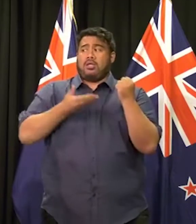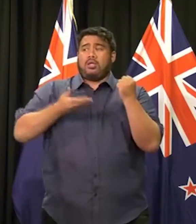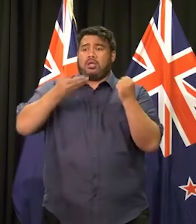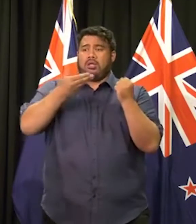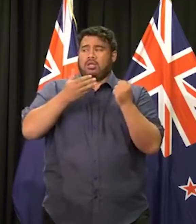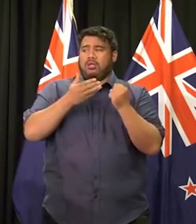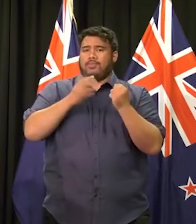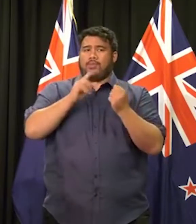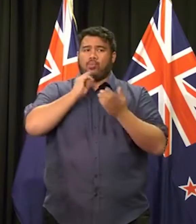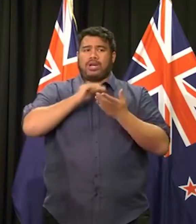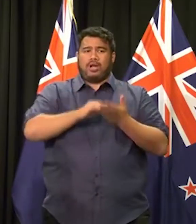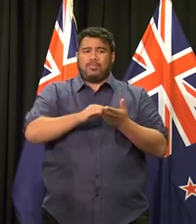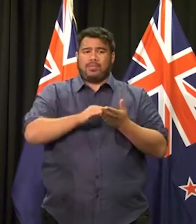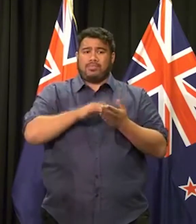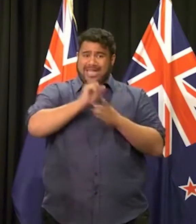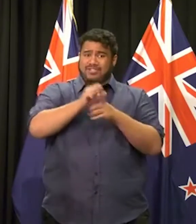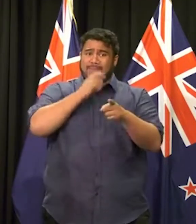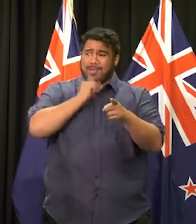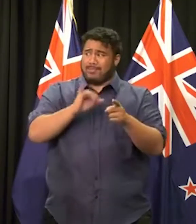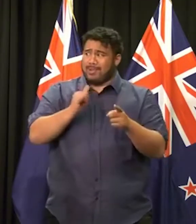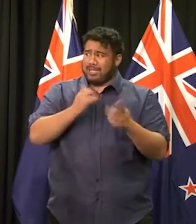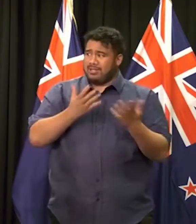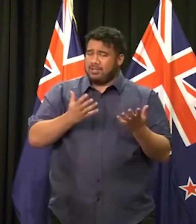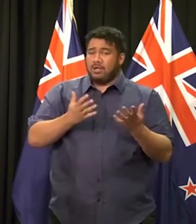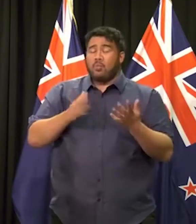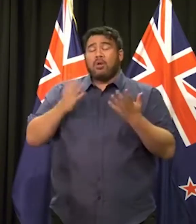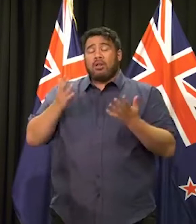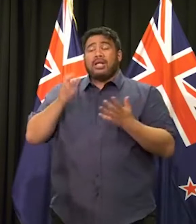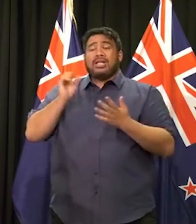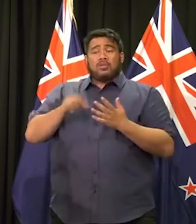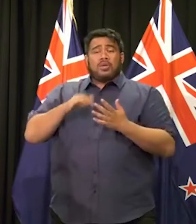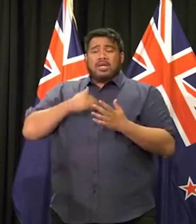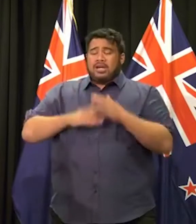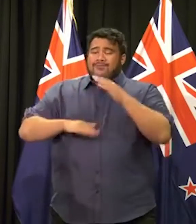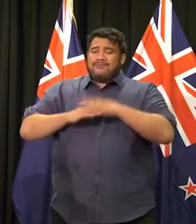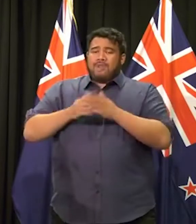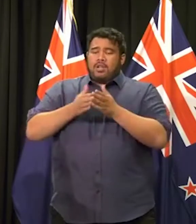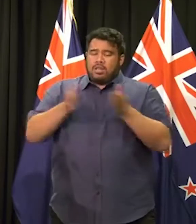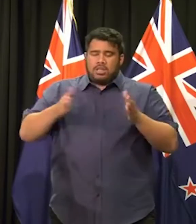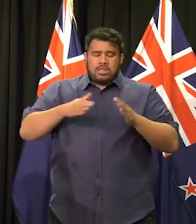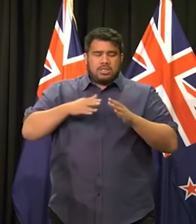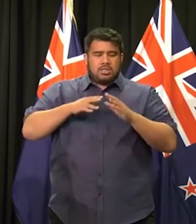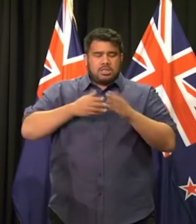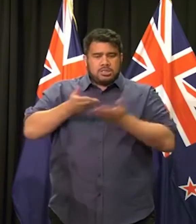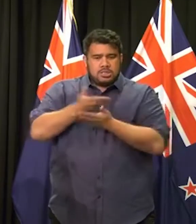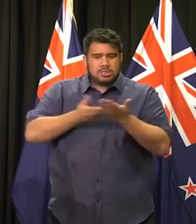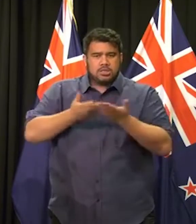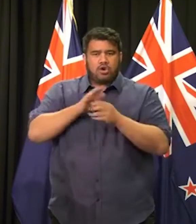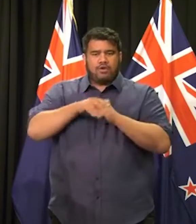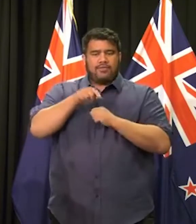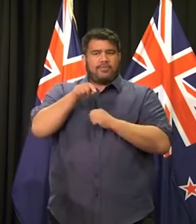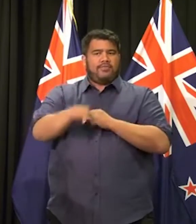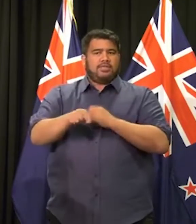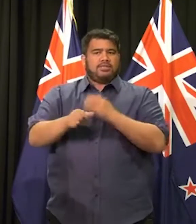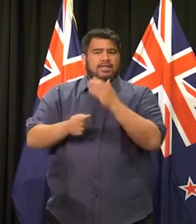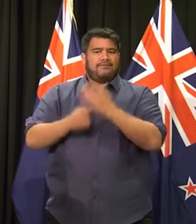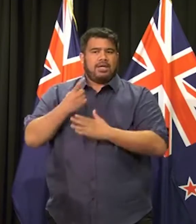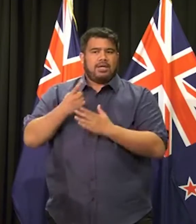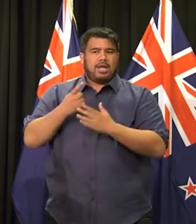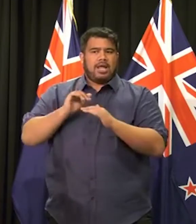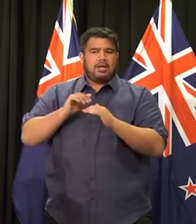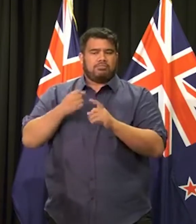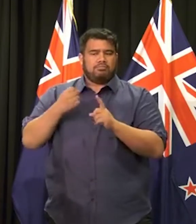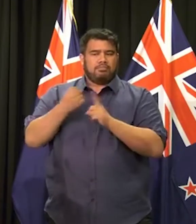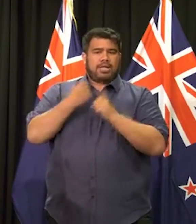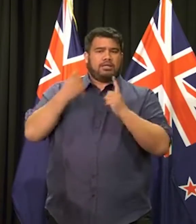look, no question that we need to have a comprehensive response to the range of issues and questions that this has raised for us. Um,